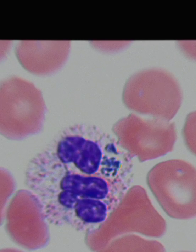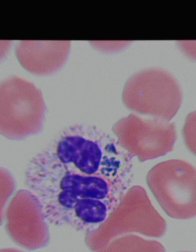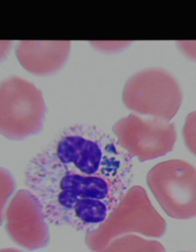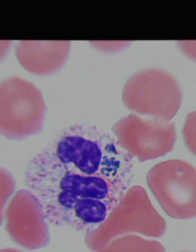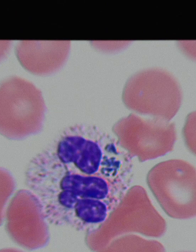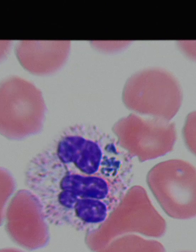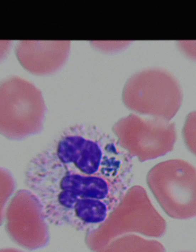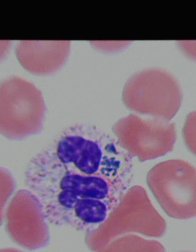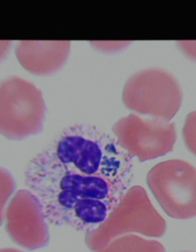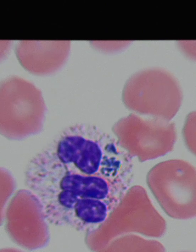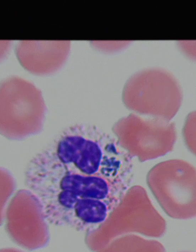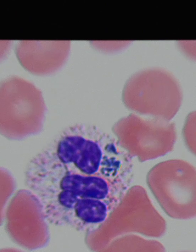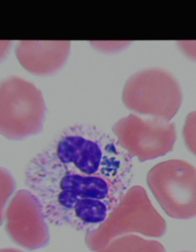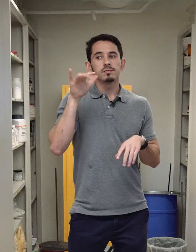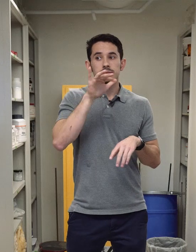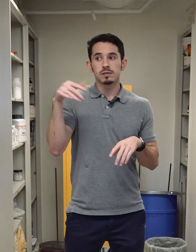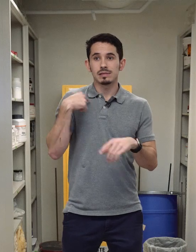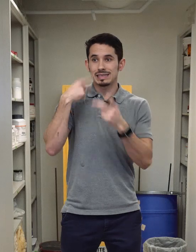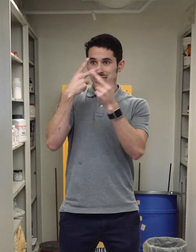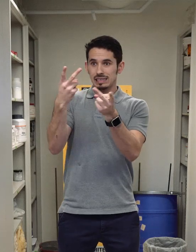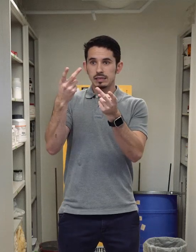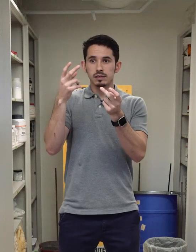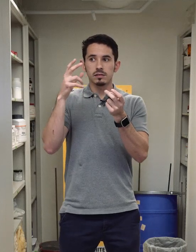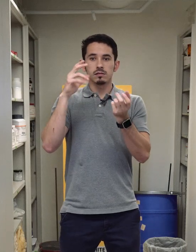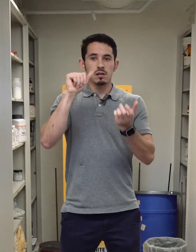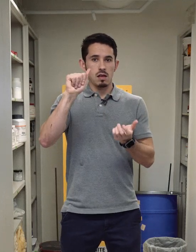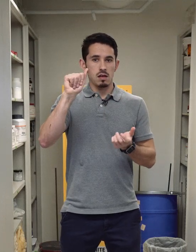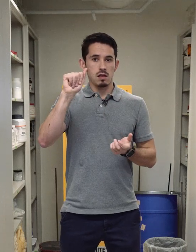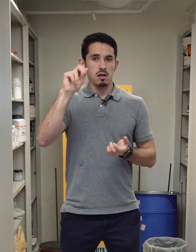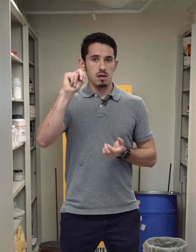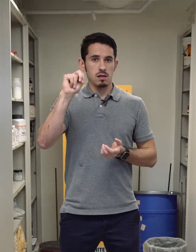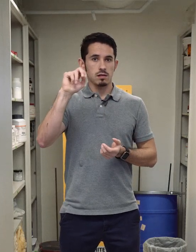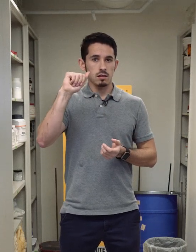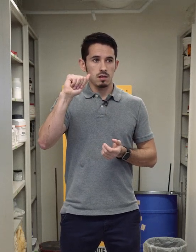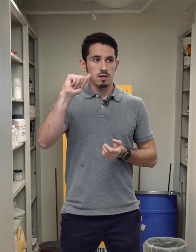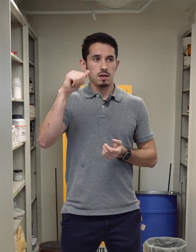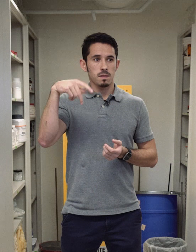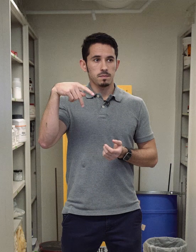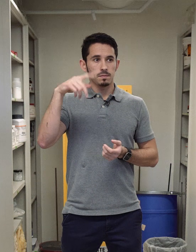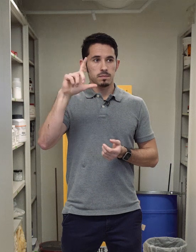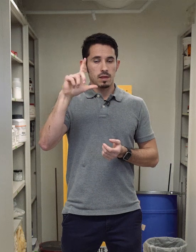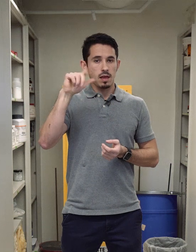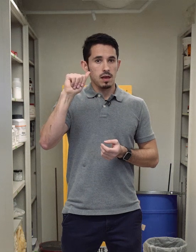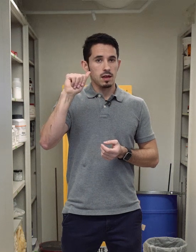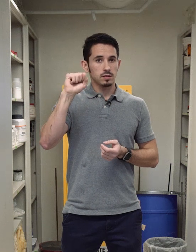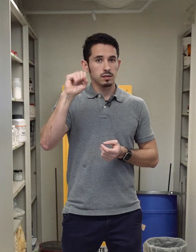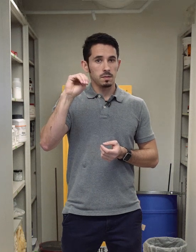Anaplasma phagocytophilum. Fingerspelling would be like someone spelling A-N-A-P-L-A-S-M-A-P-H-A-G-O-C